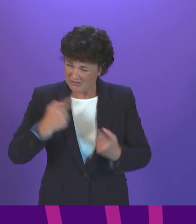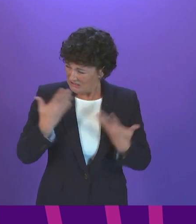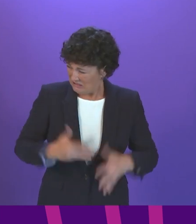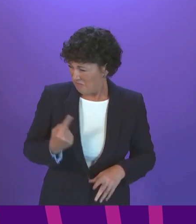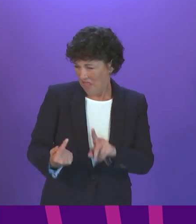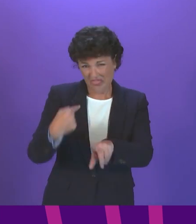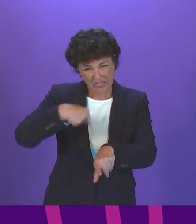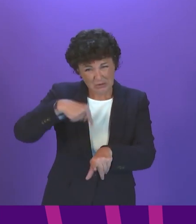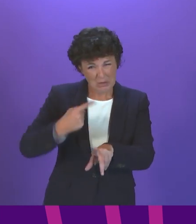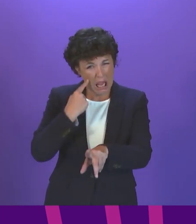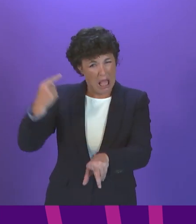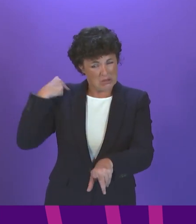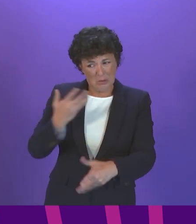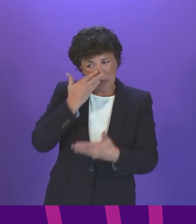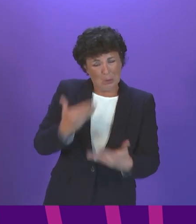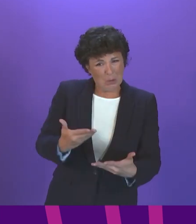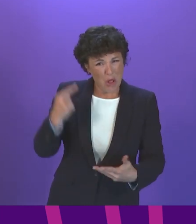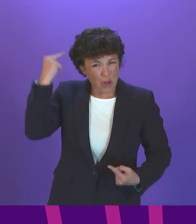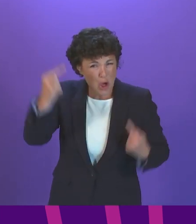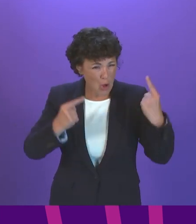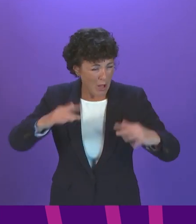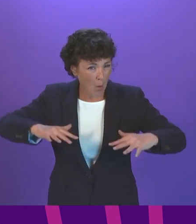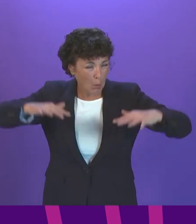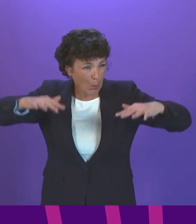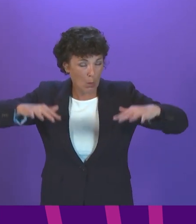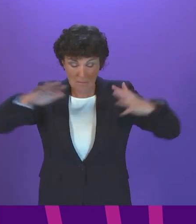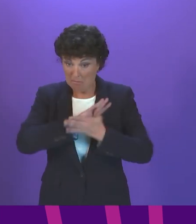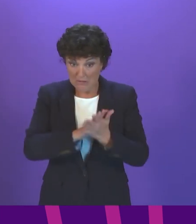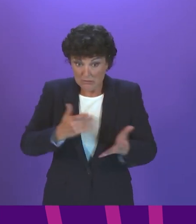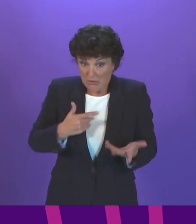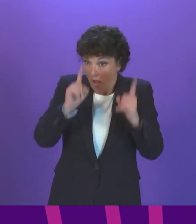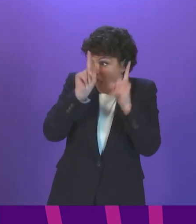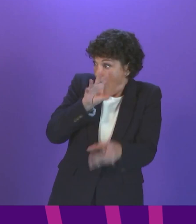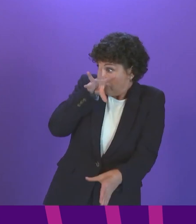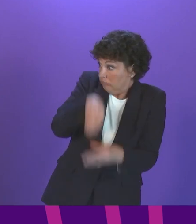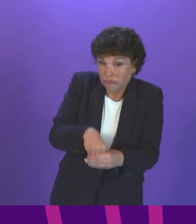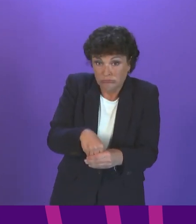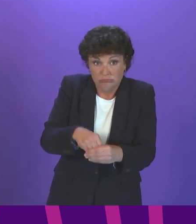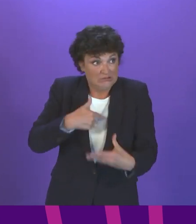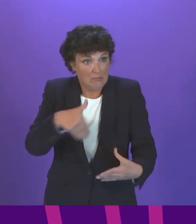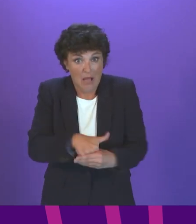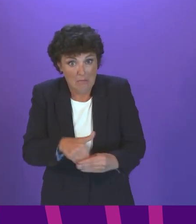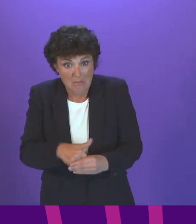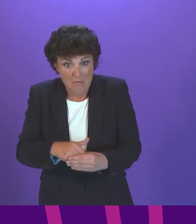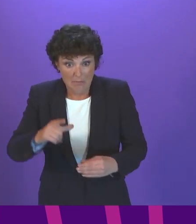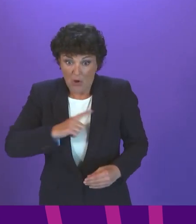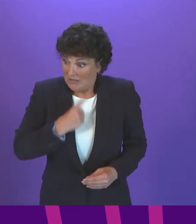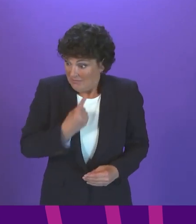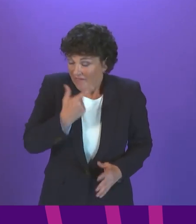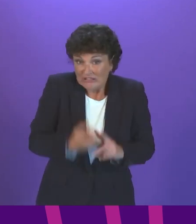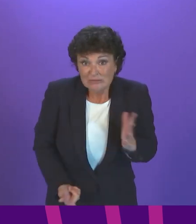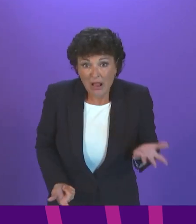of weeks in particular, the noise level has prohibited me from participating fully as a member with a disability.